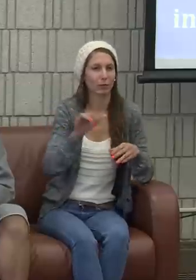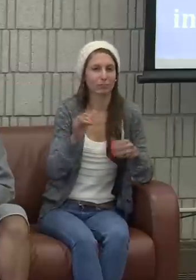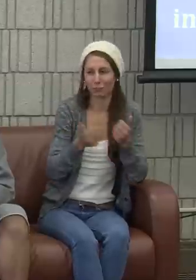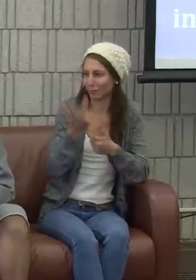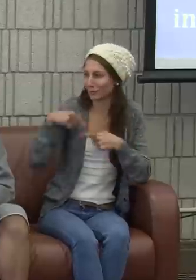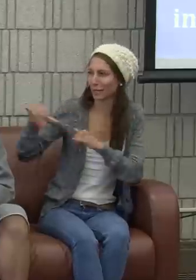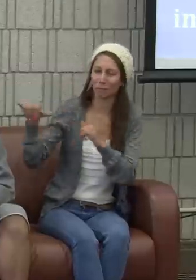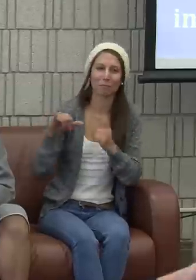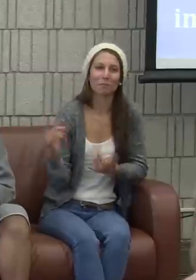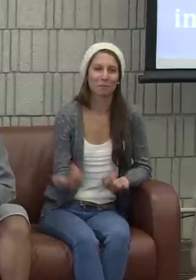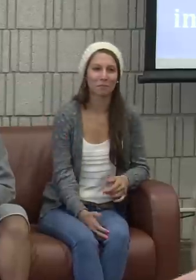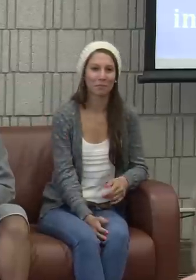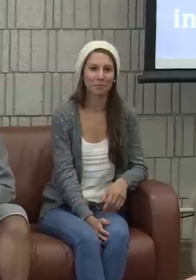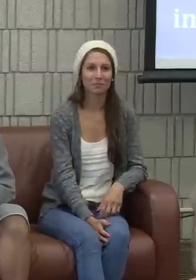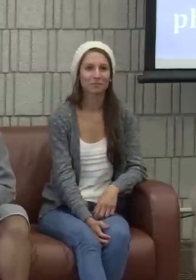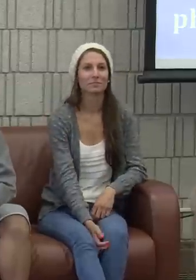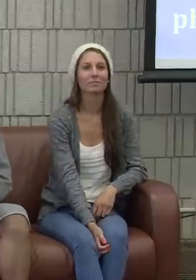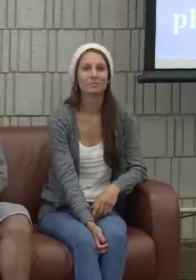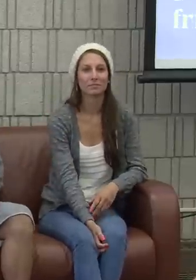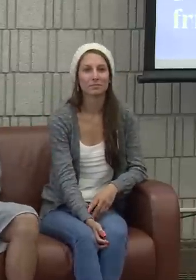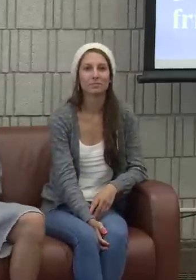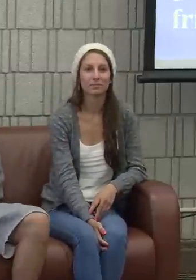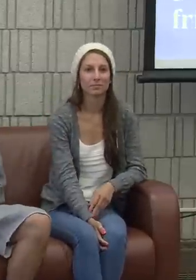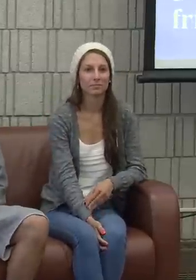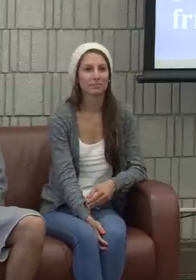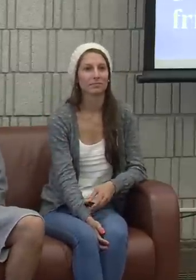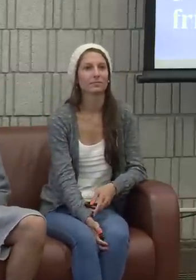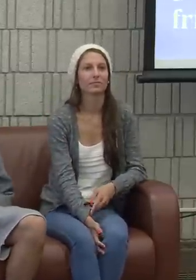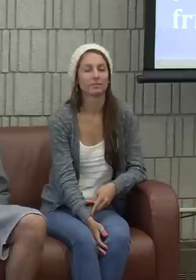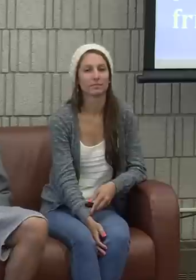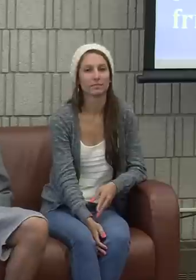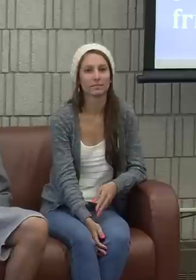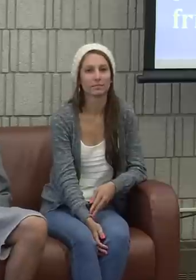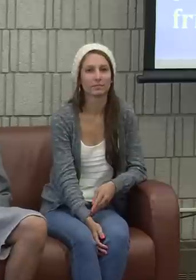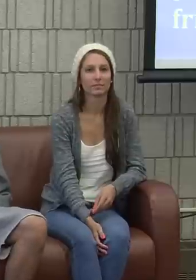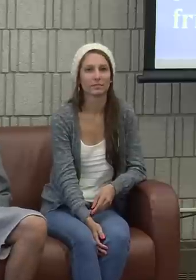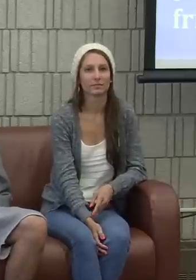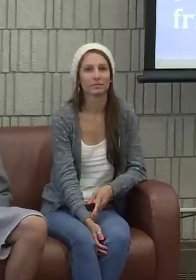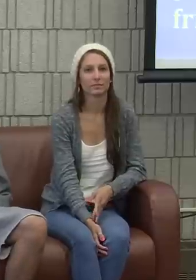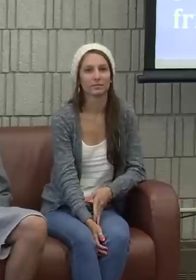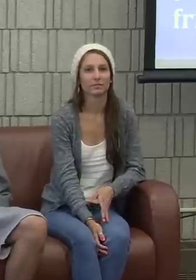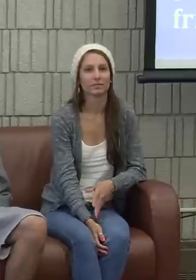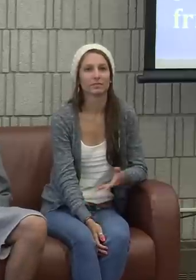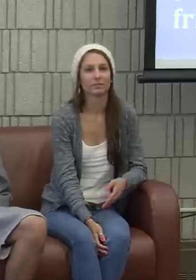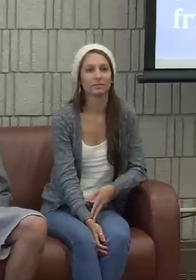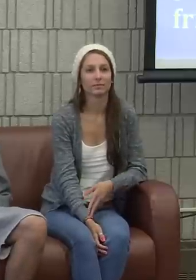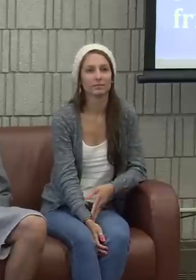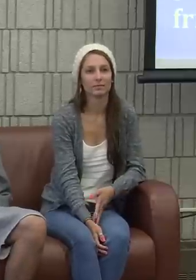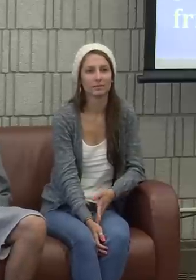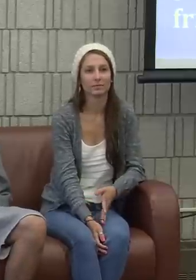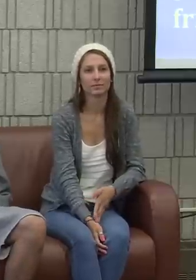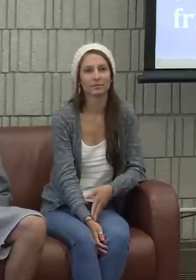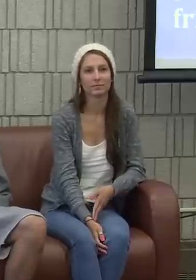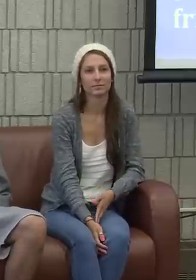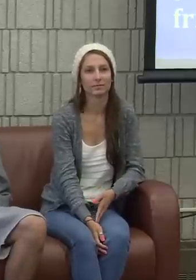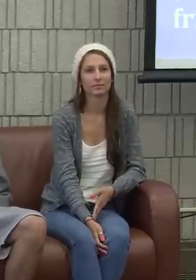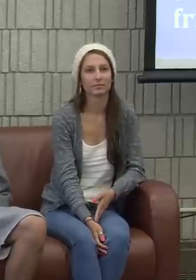VRS as well, video interpreting services over the video phone, and texting, and closed